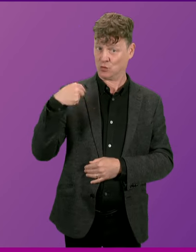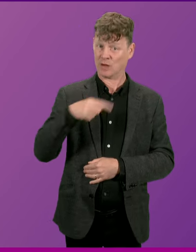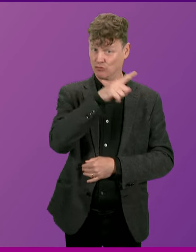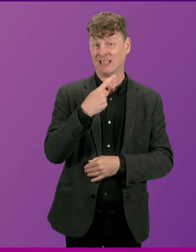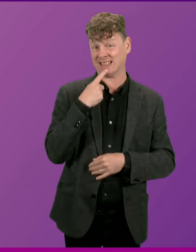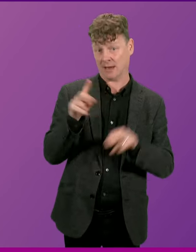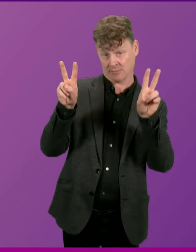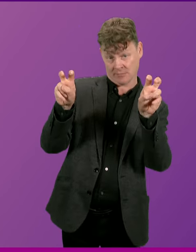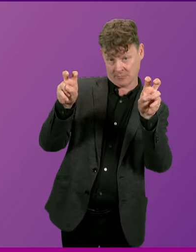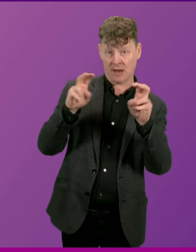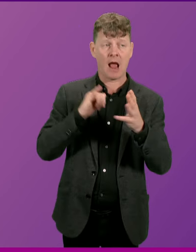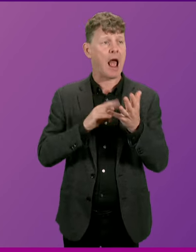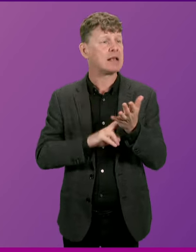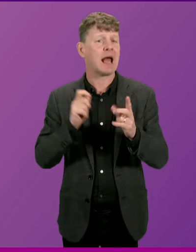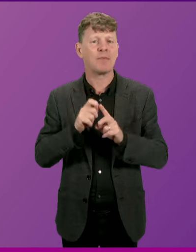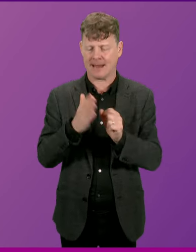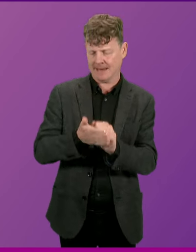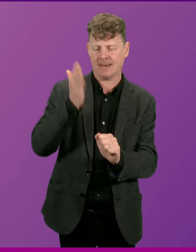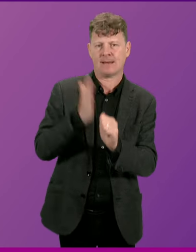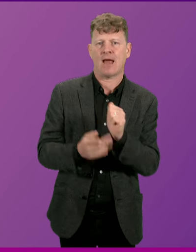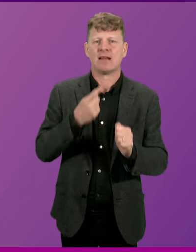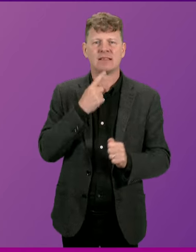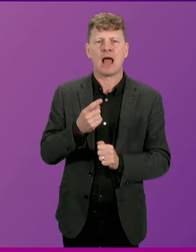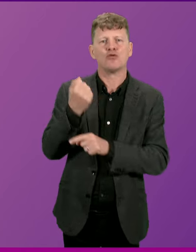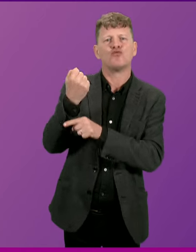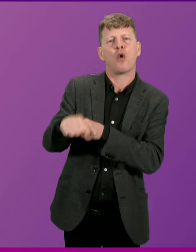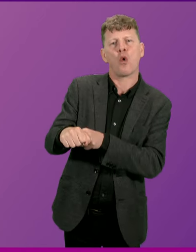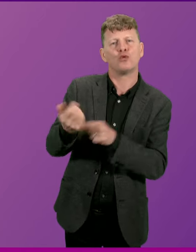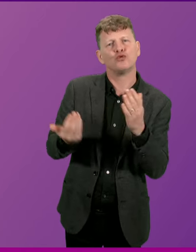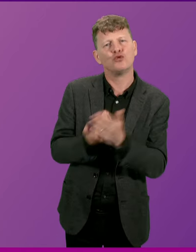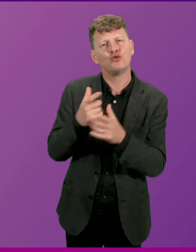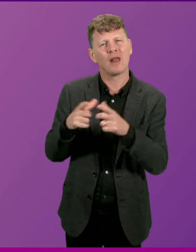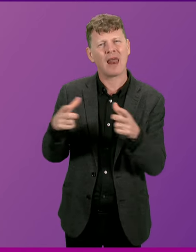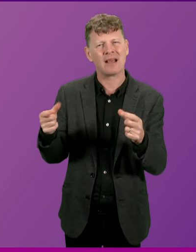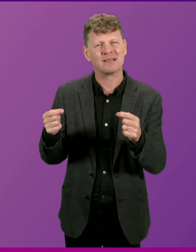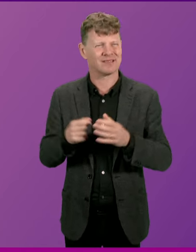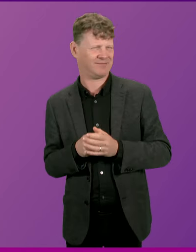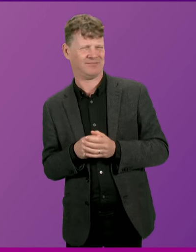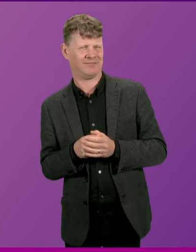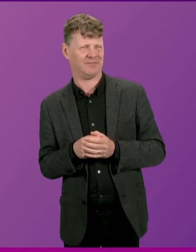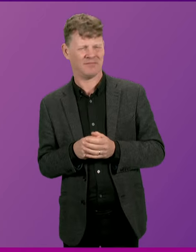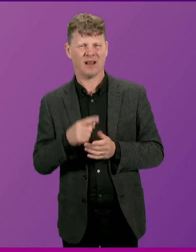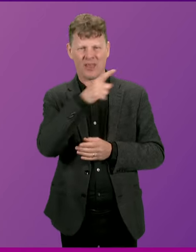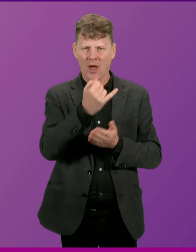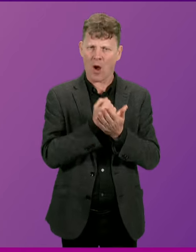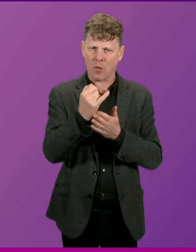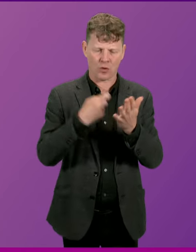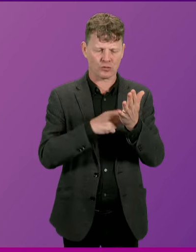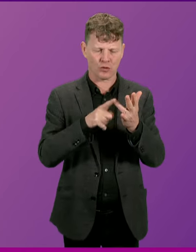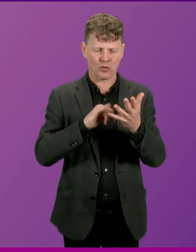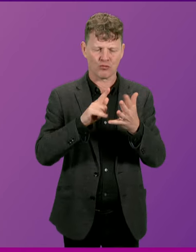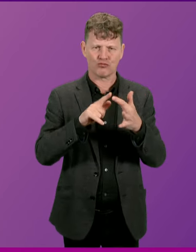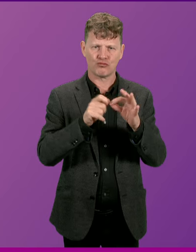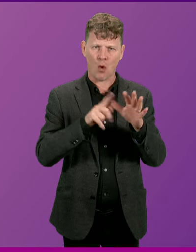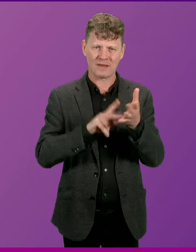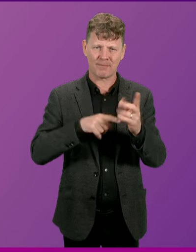and I quote, have never said no to new oil and gas licences. But of course, they opposed the Rosebank field. They